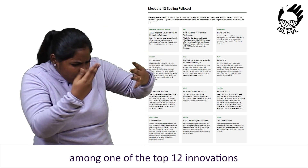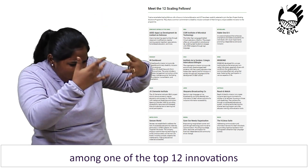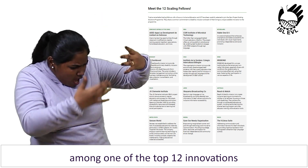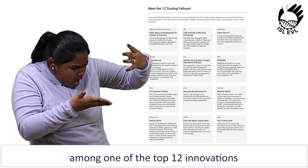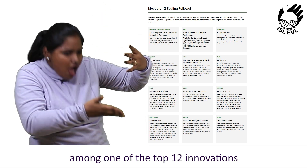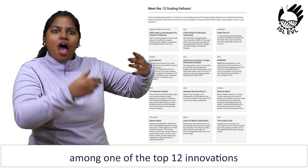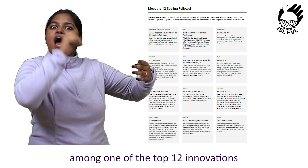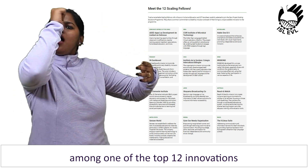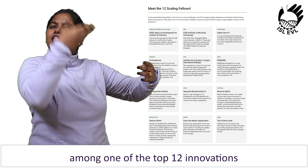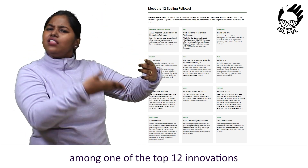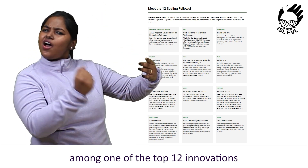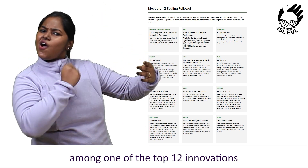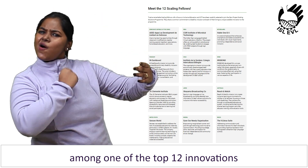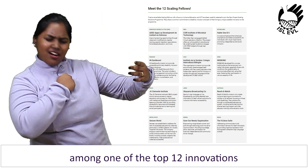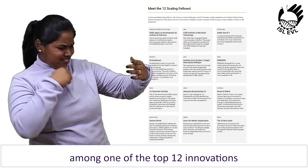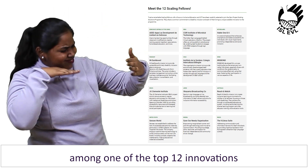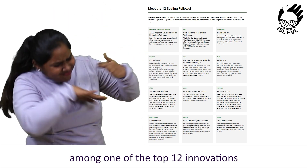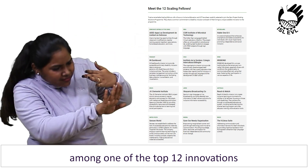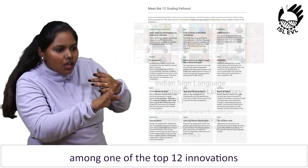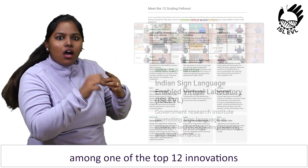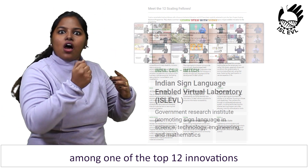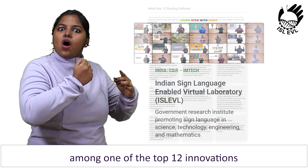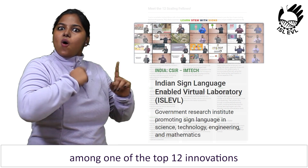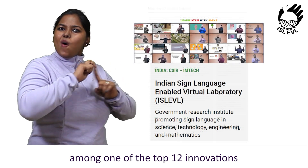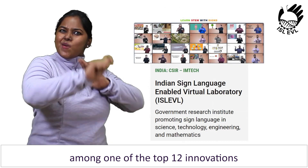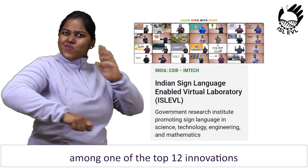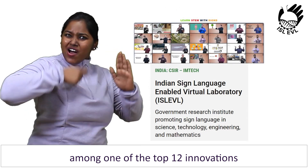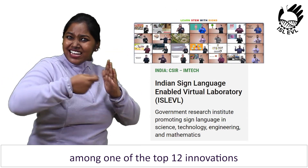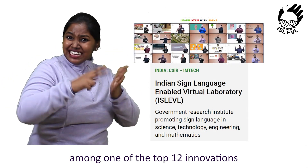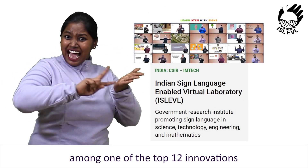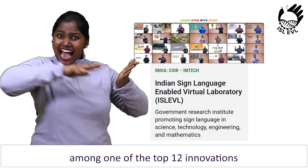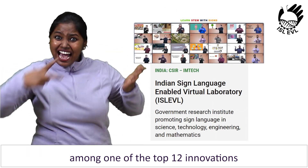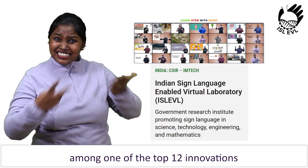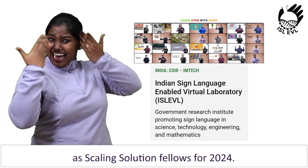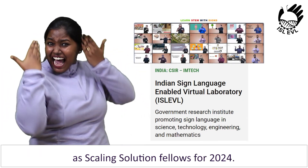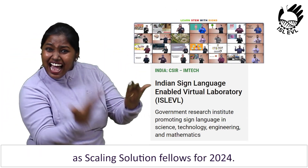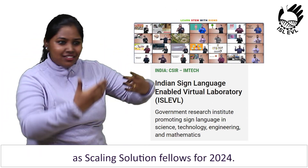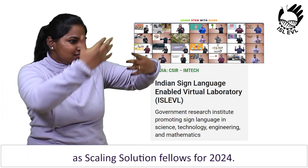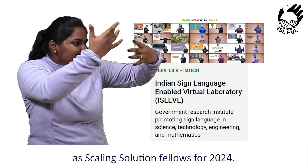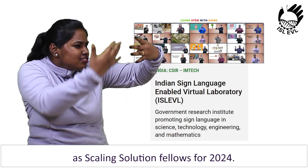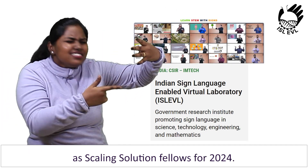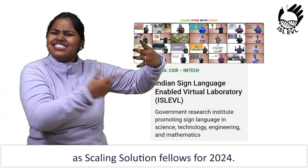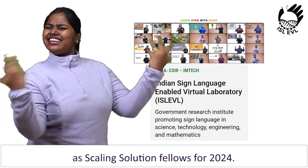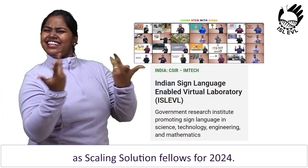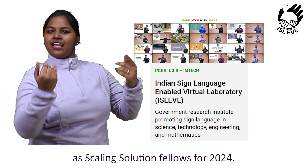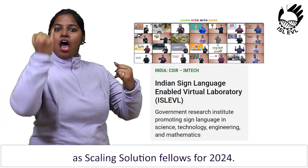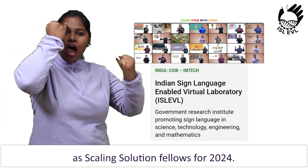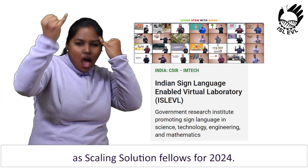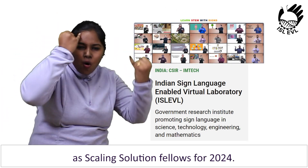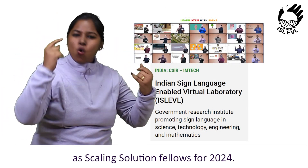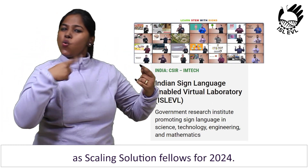Among one of the top 12 innovations as scaling solution fellows for 2024.